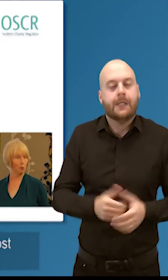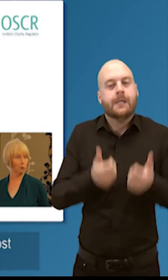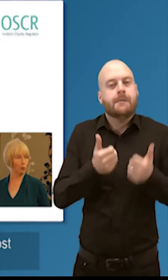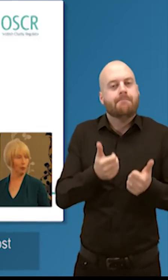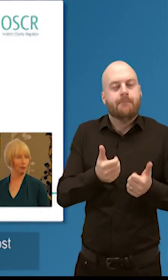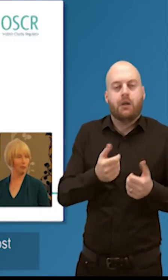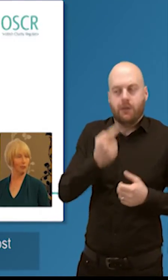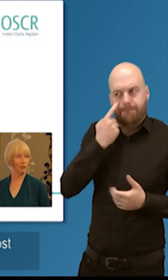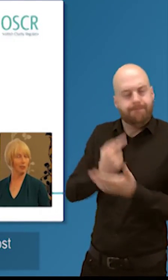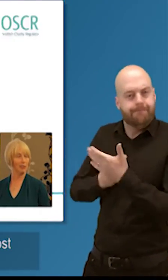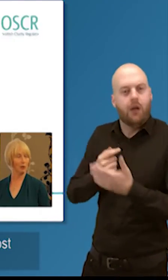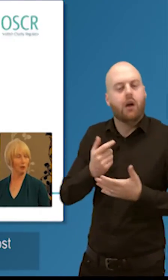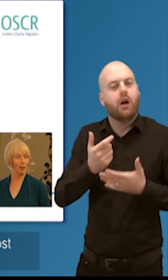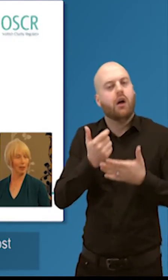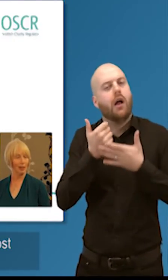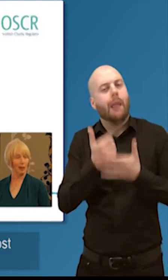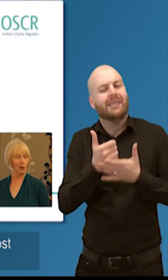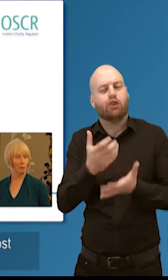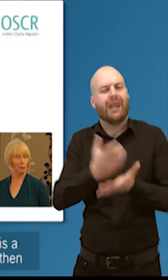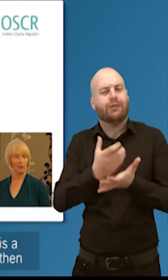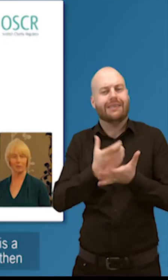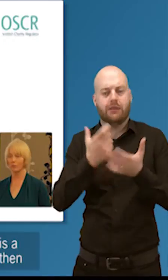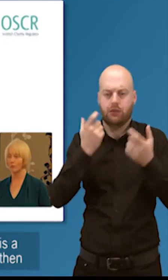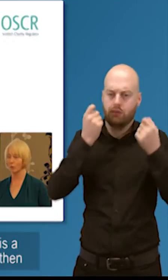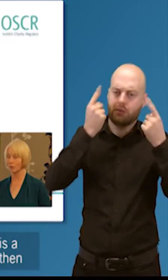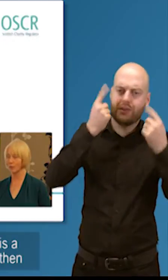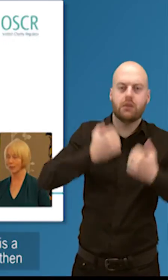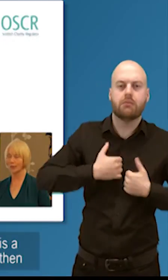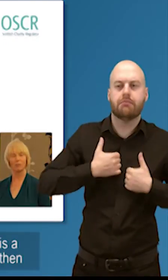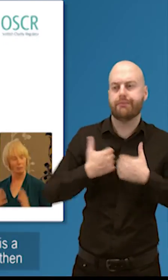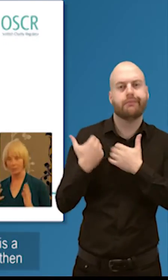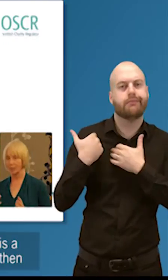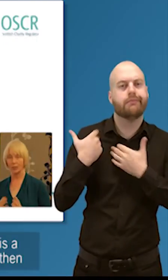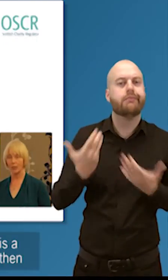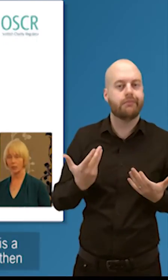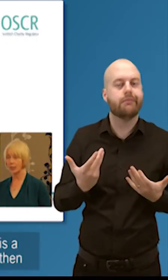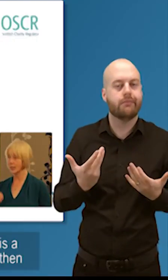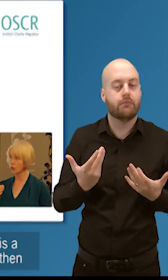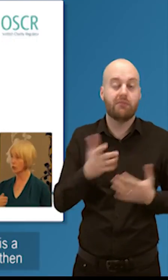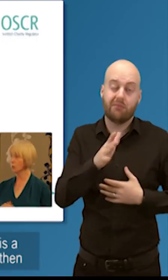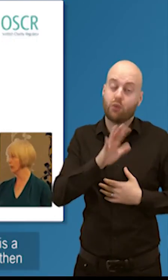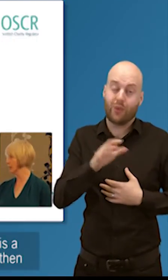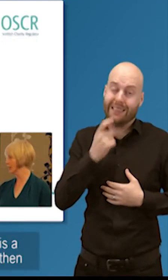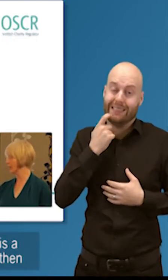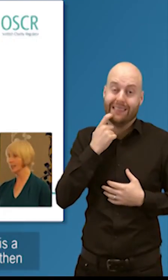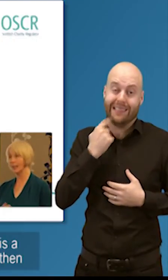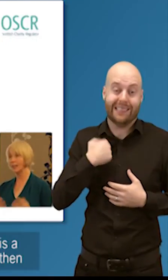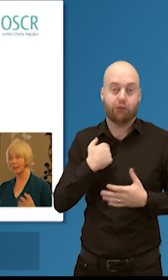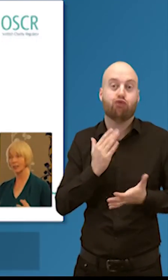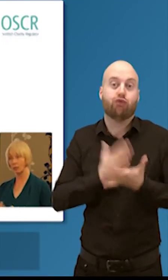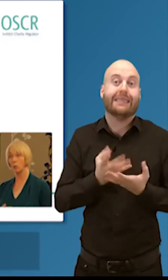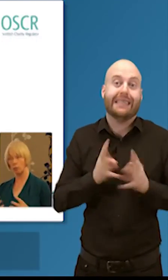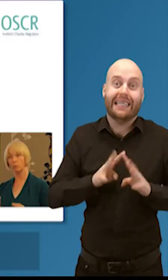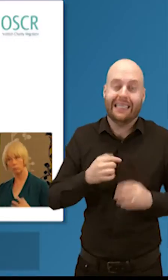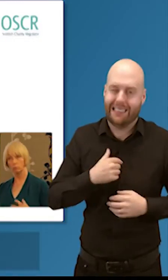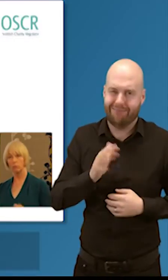almost all of you don't need me to tell you that. People get involved in it because they think, this is a great organisation, I really believe in this and then